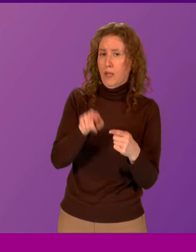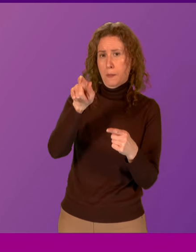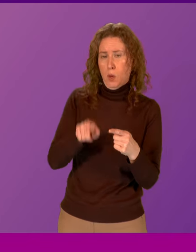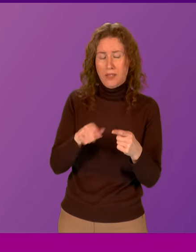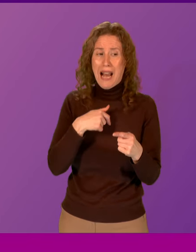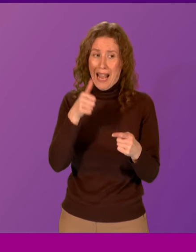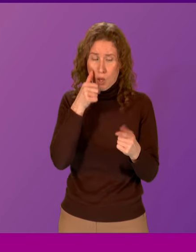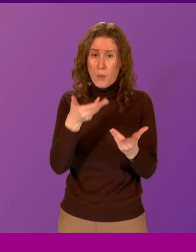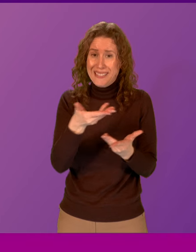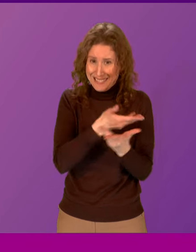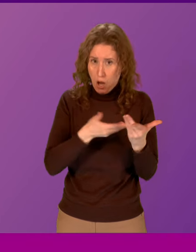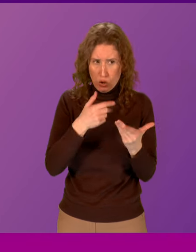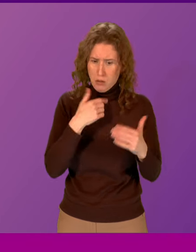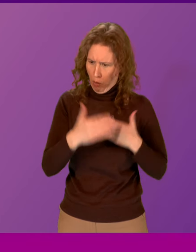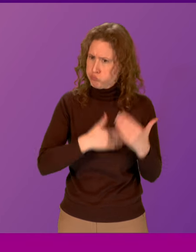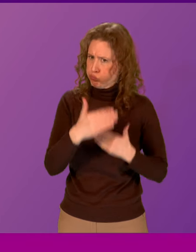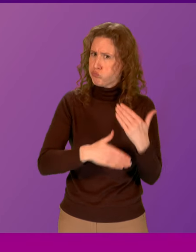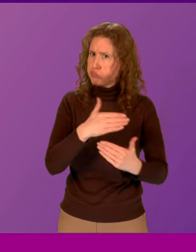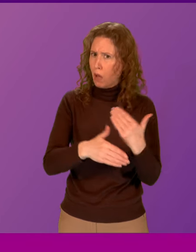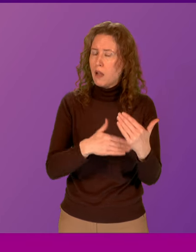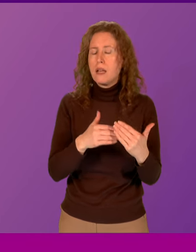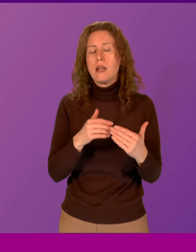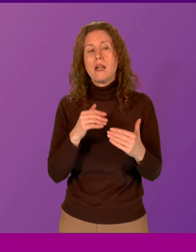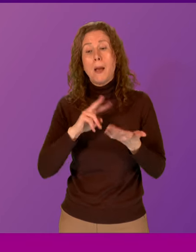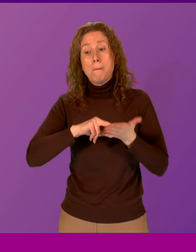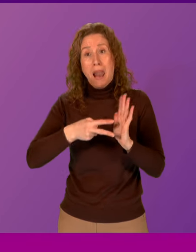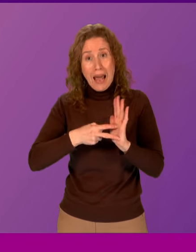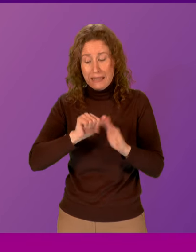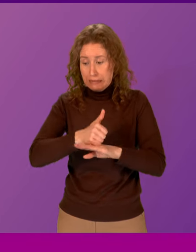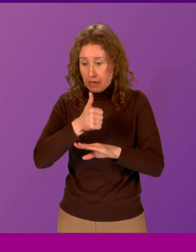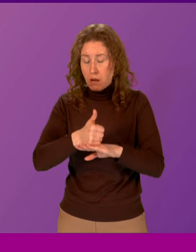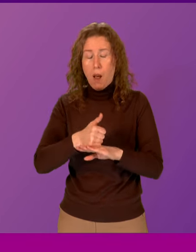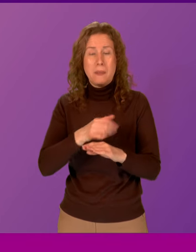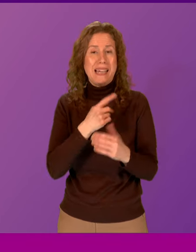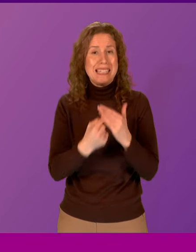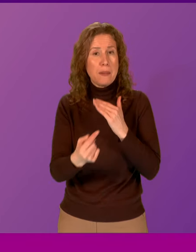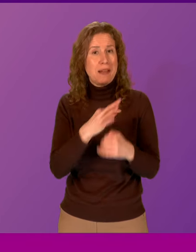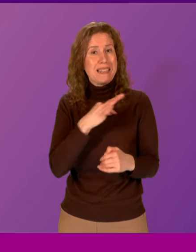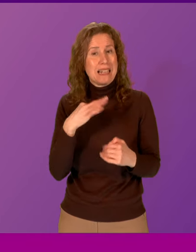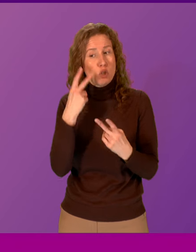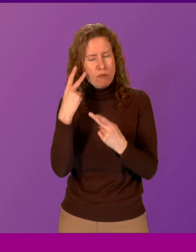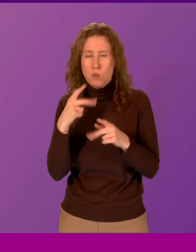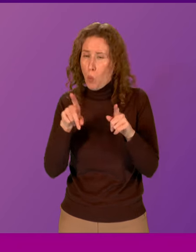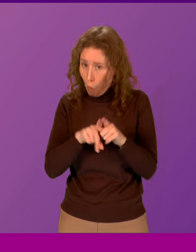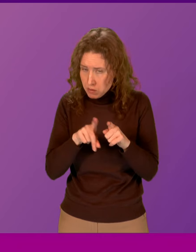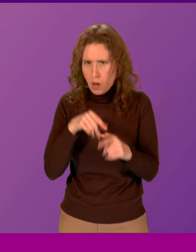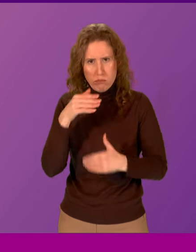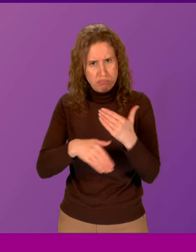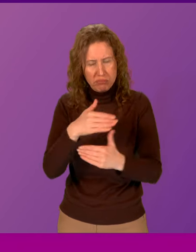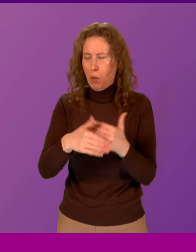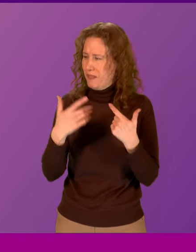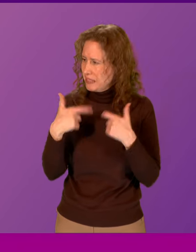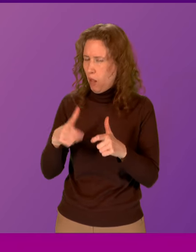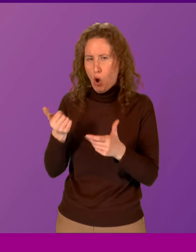can say, are at a very advanced stage. Planning for the independent clinical review is also well underway, and further discussions are